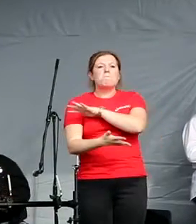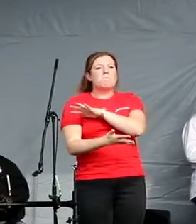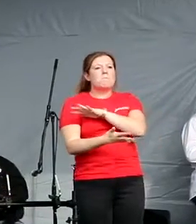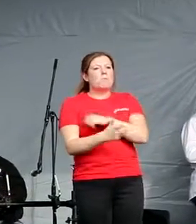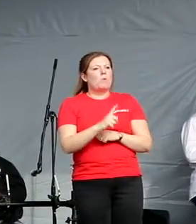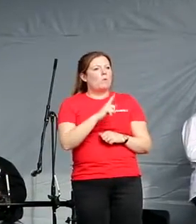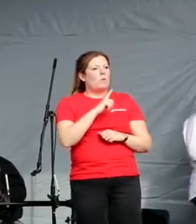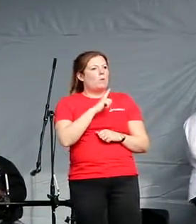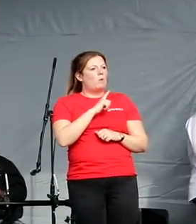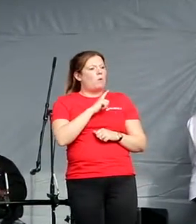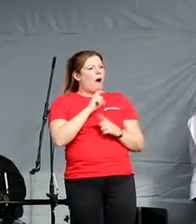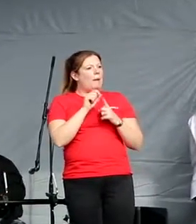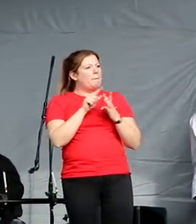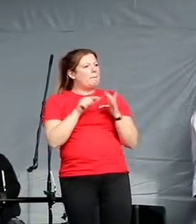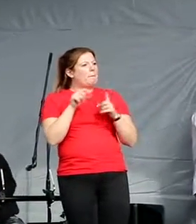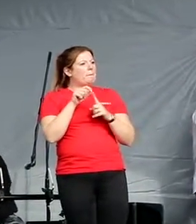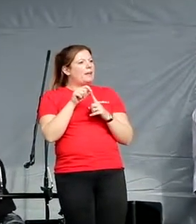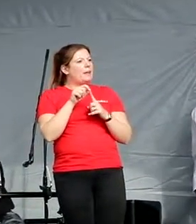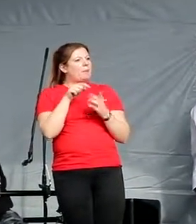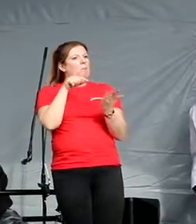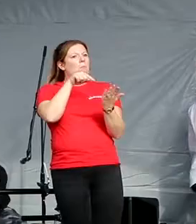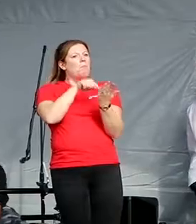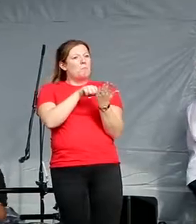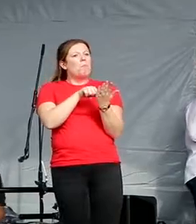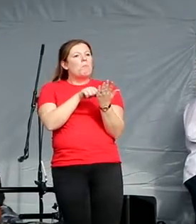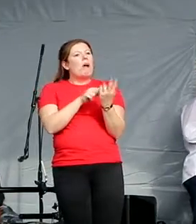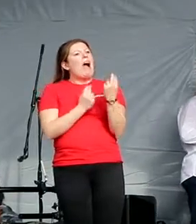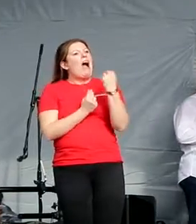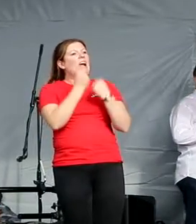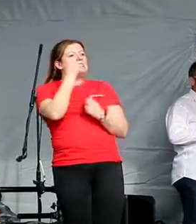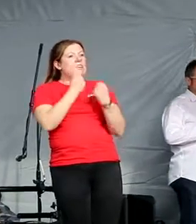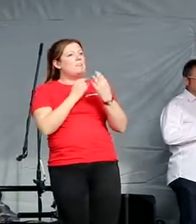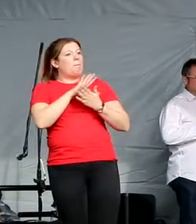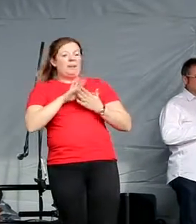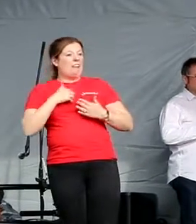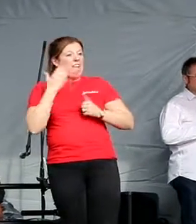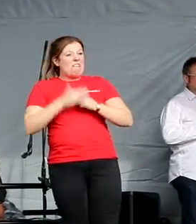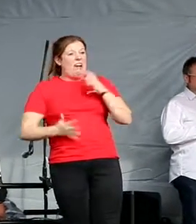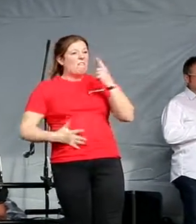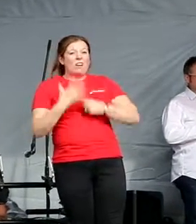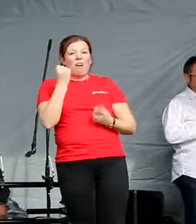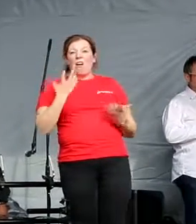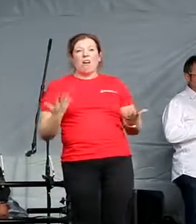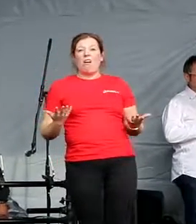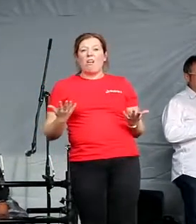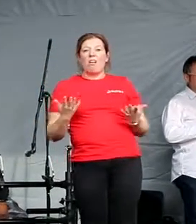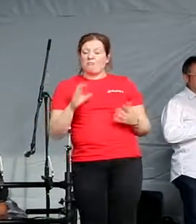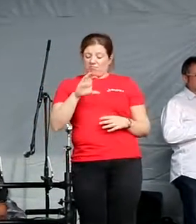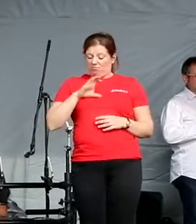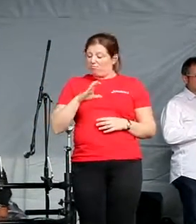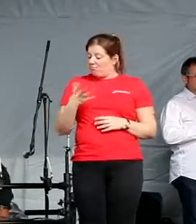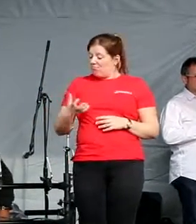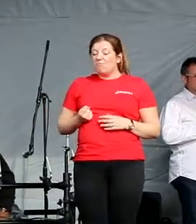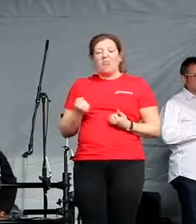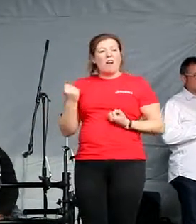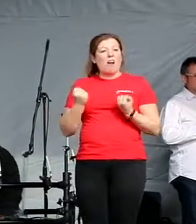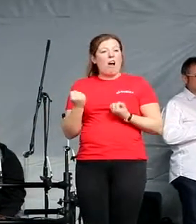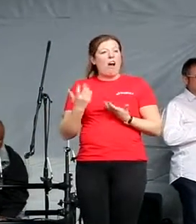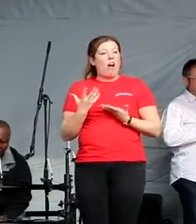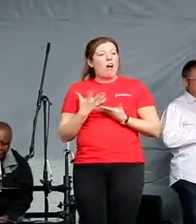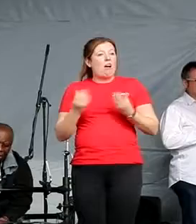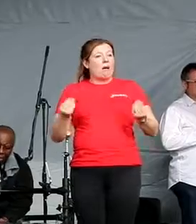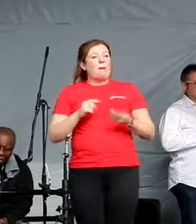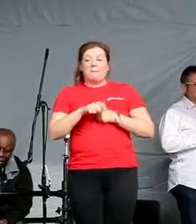Because Pep is designed to fire us. It is designed to